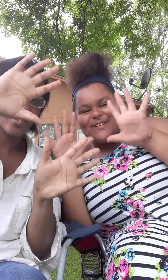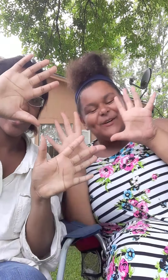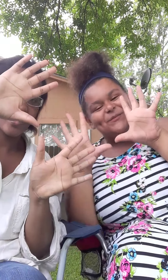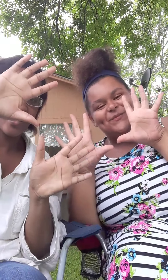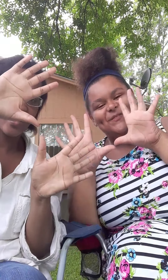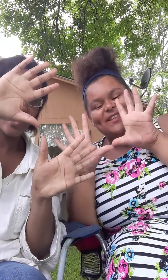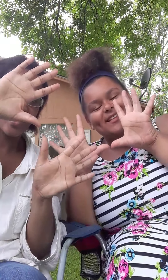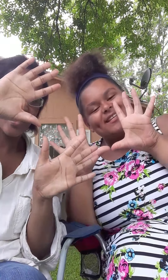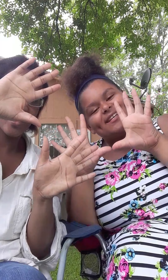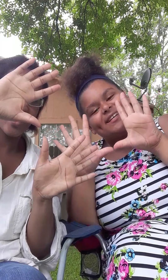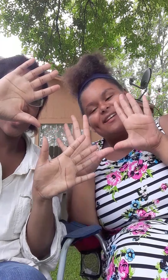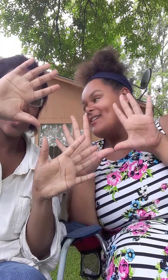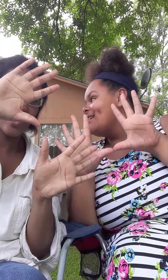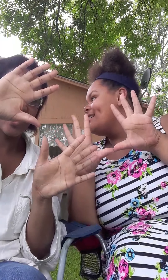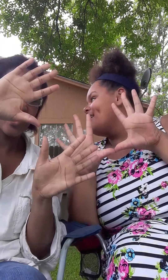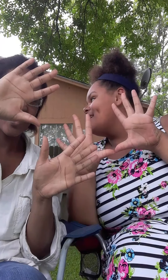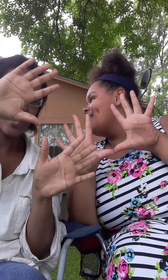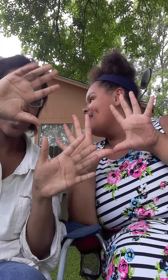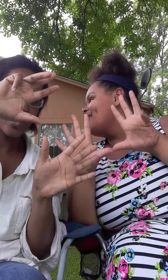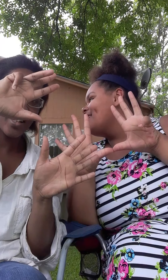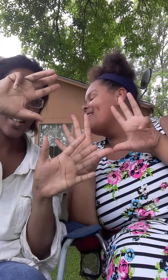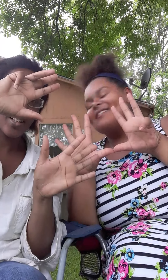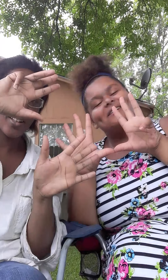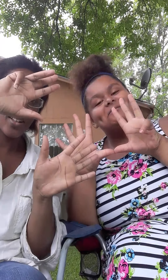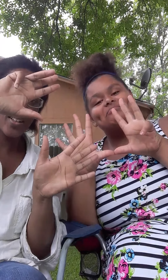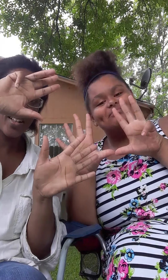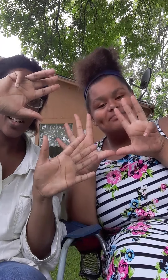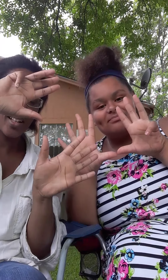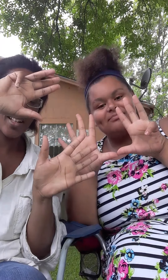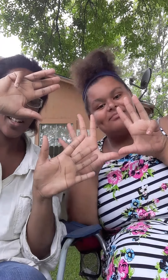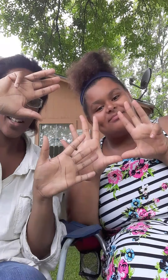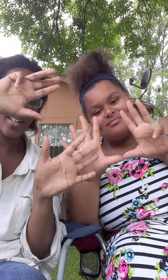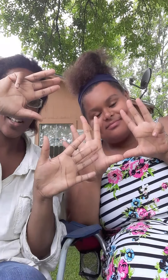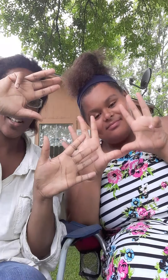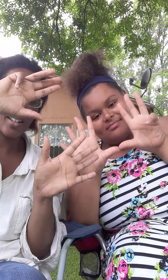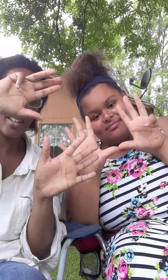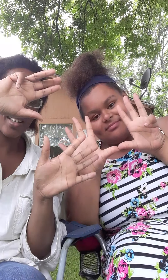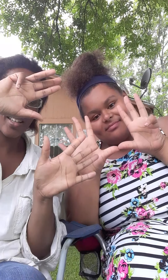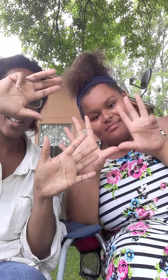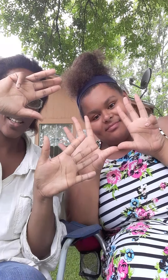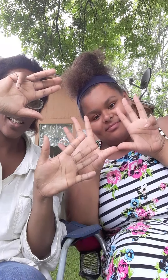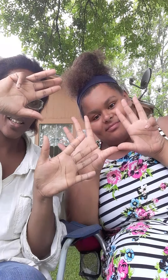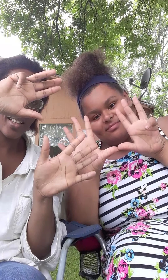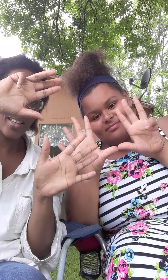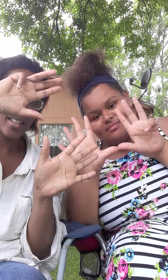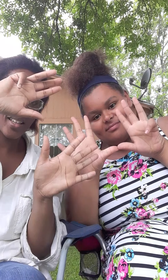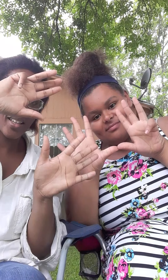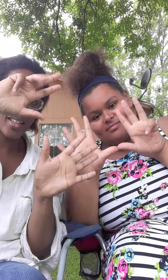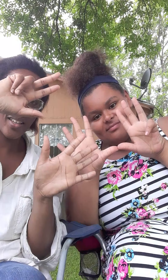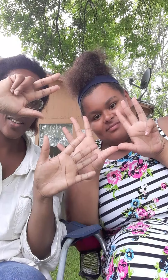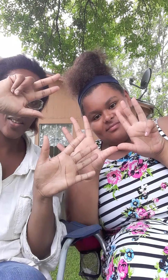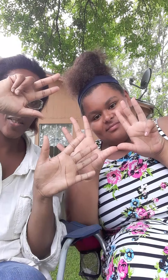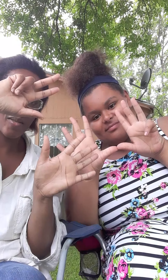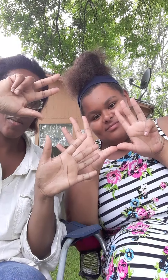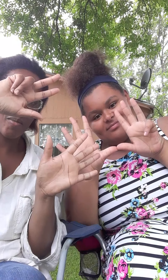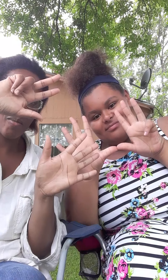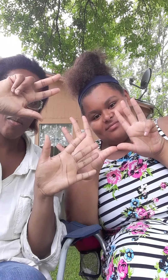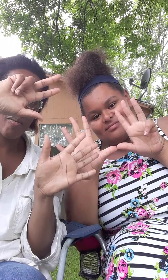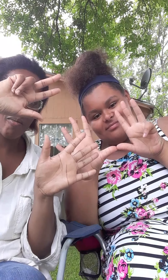finger down if you've ever had a hickey. Put a finger down if you've ever done it with somebody on the first day. Put a finger down